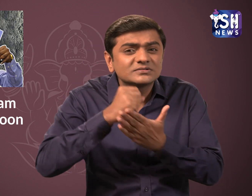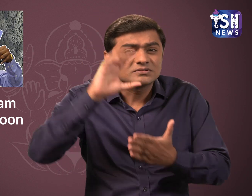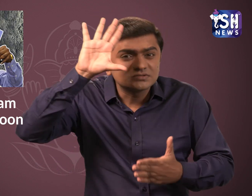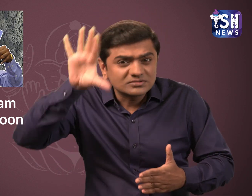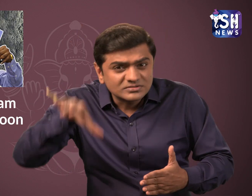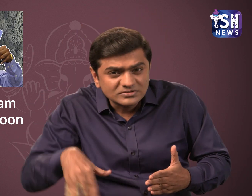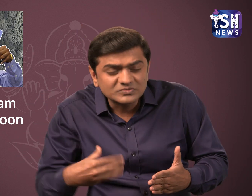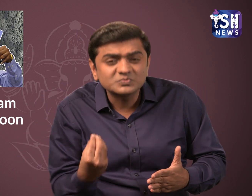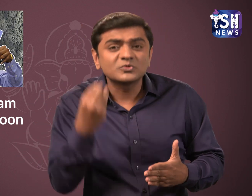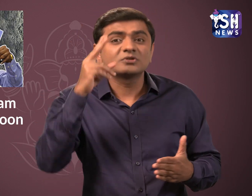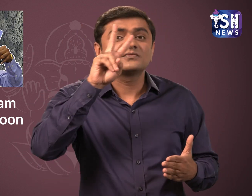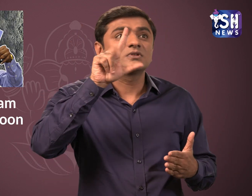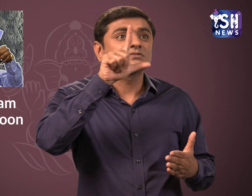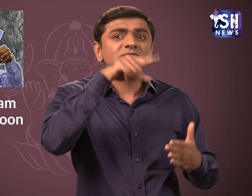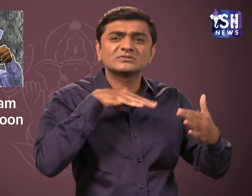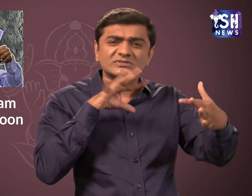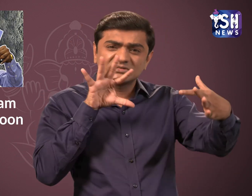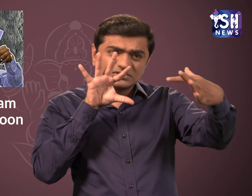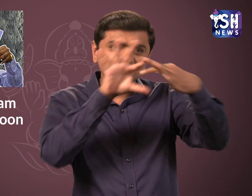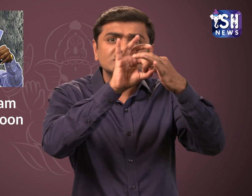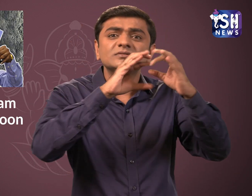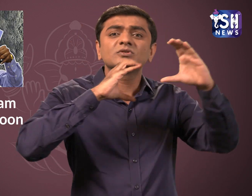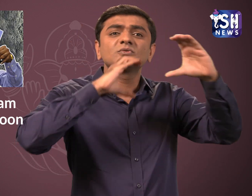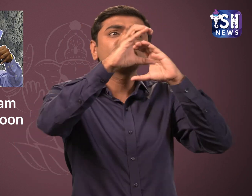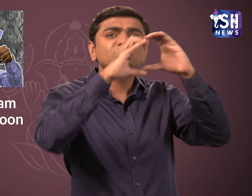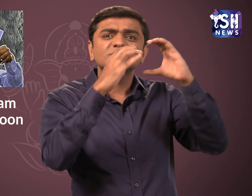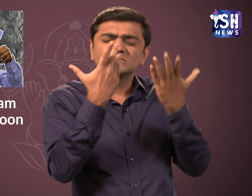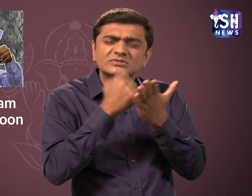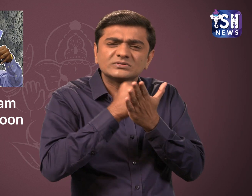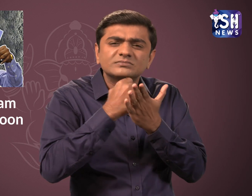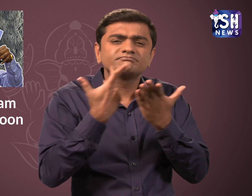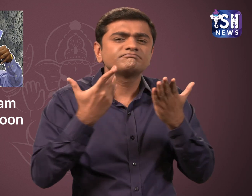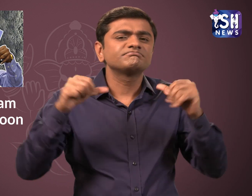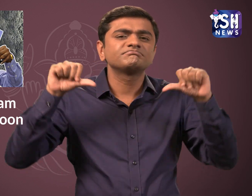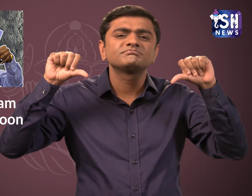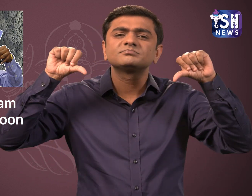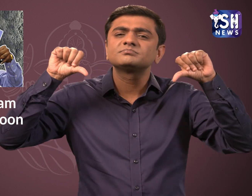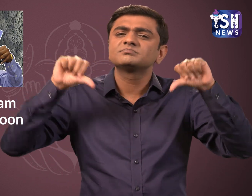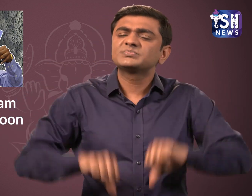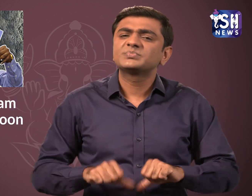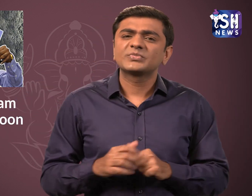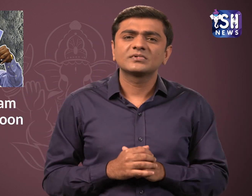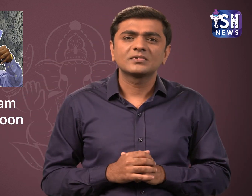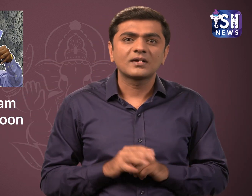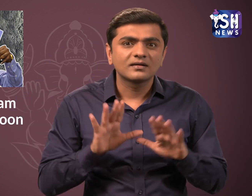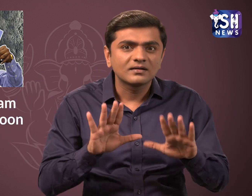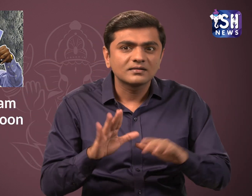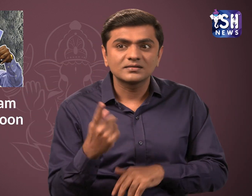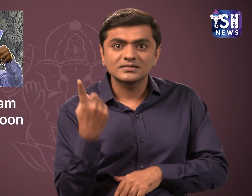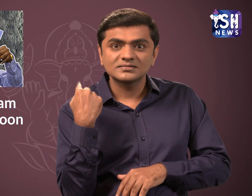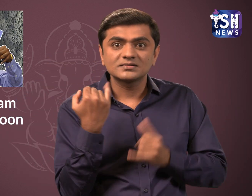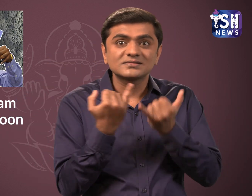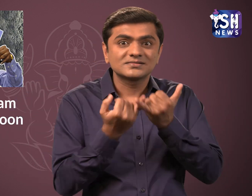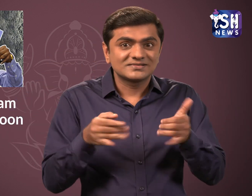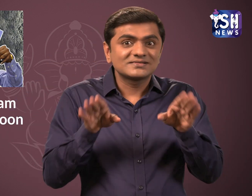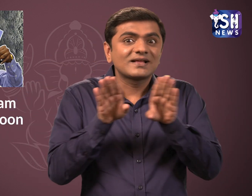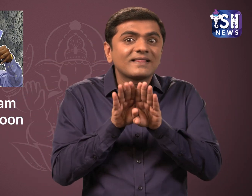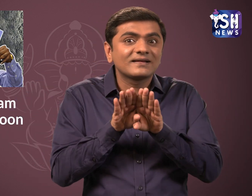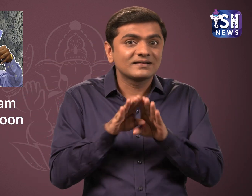and night to re-establish communication with the lander. But they failed. Yesterday